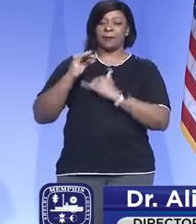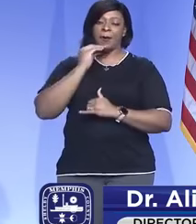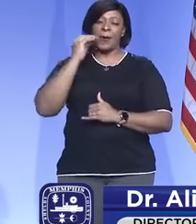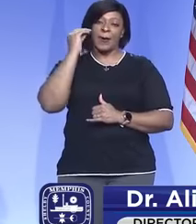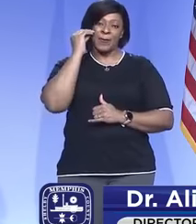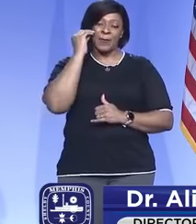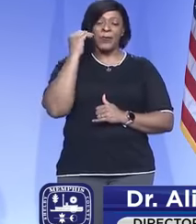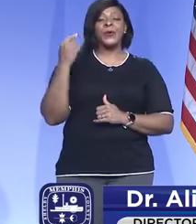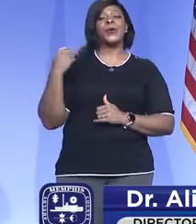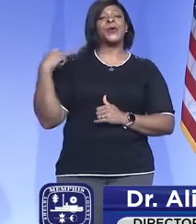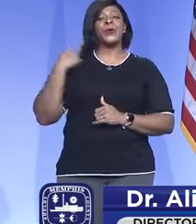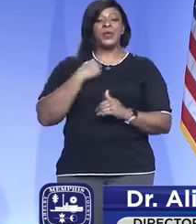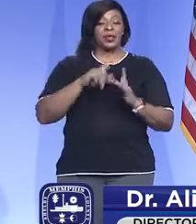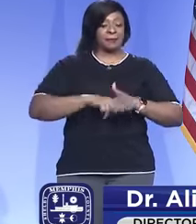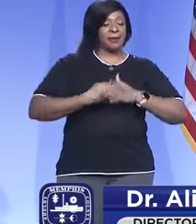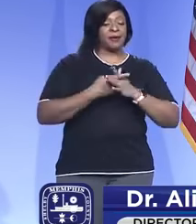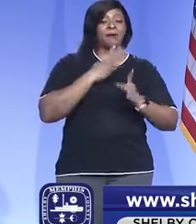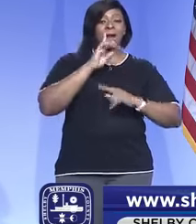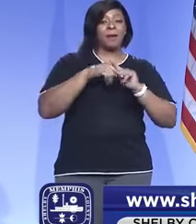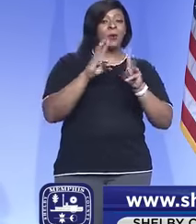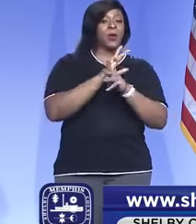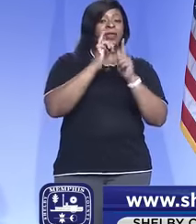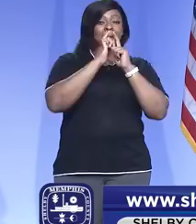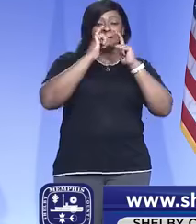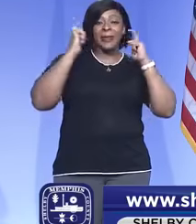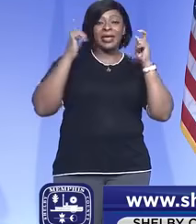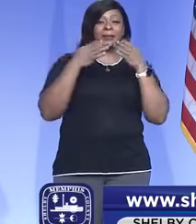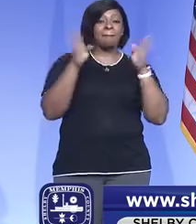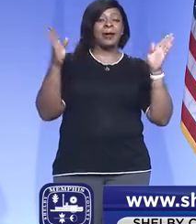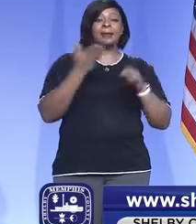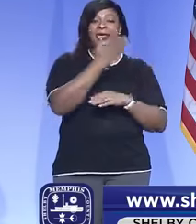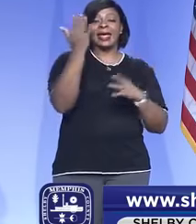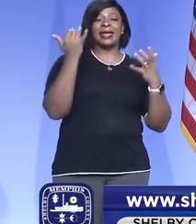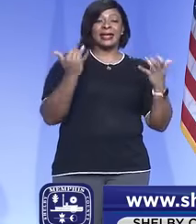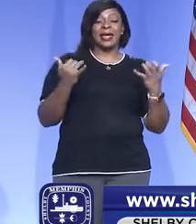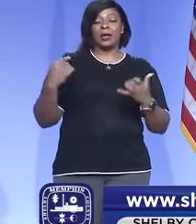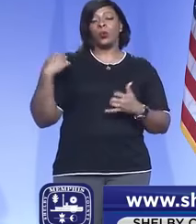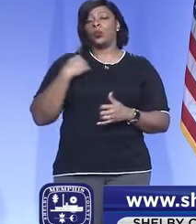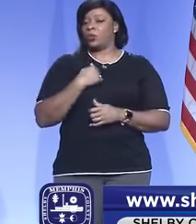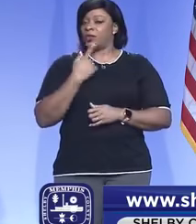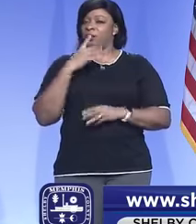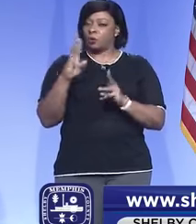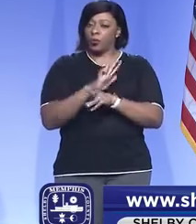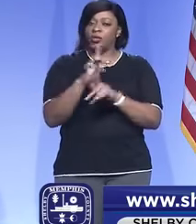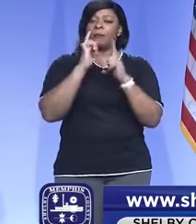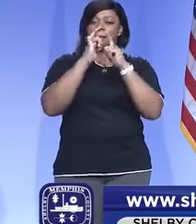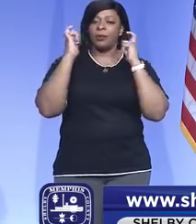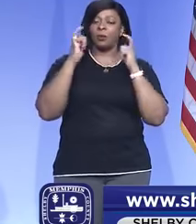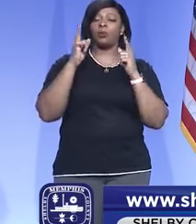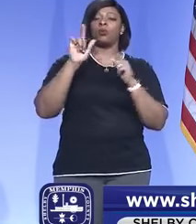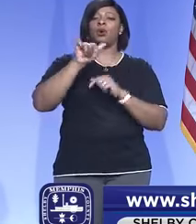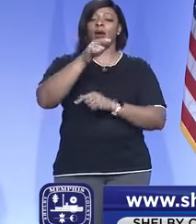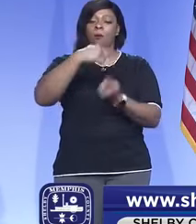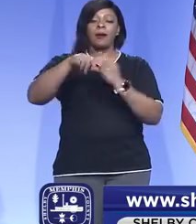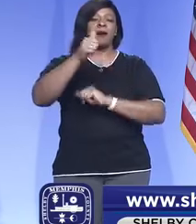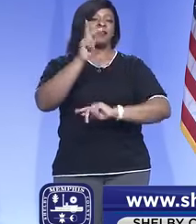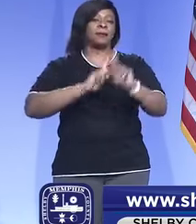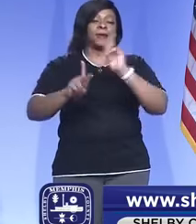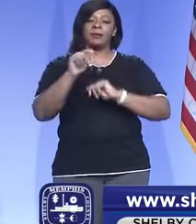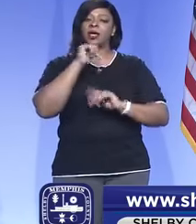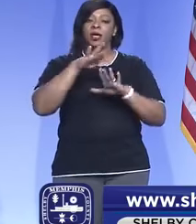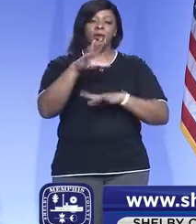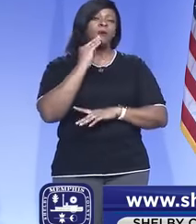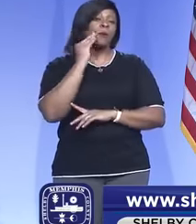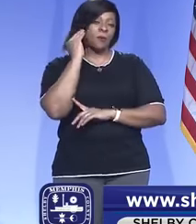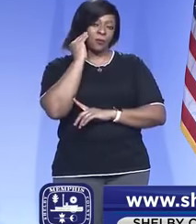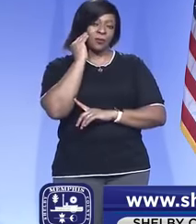And we, in the beginning, talked about wearing a mask in public, but now we're really saying wear a mask when you're around anyone who's not in your